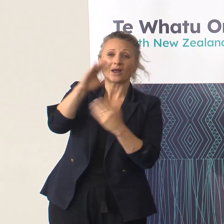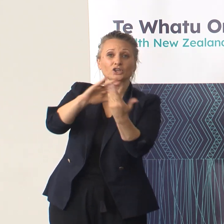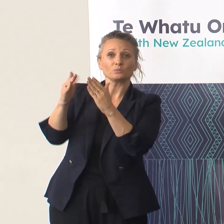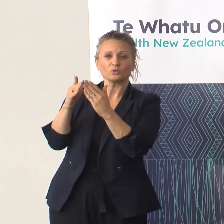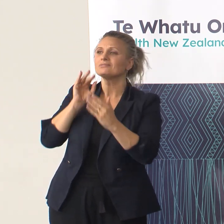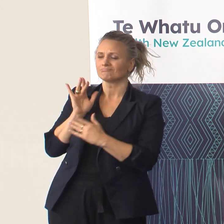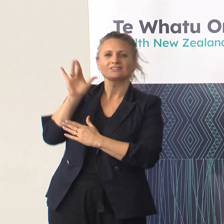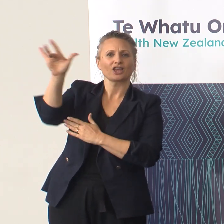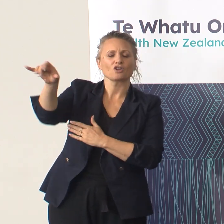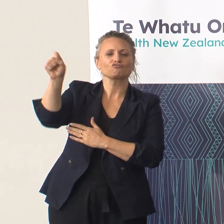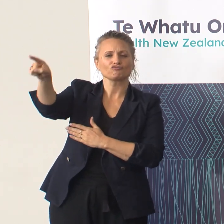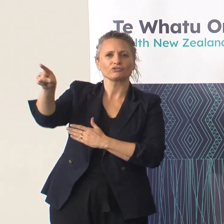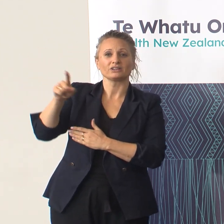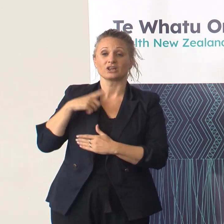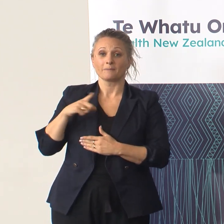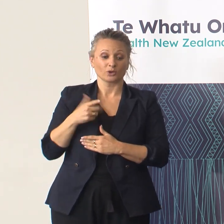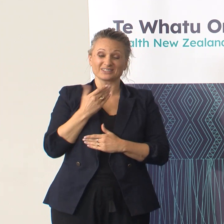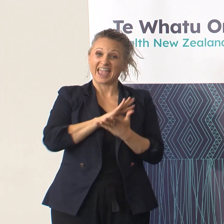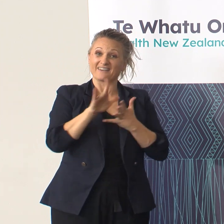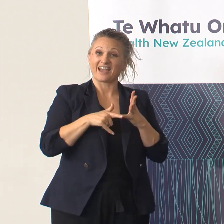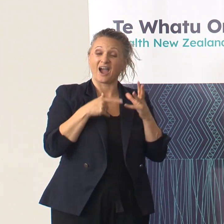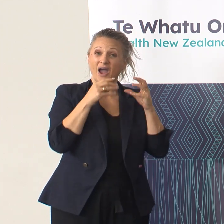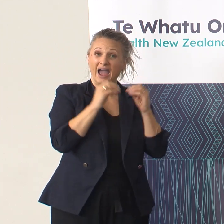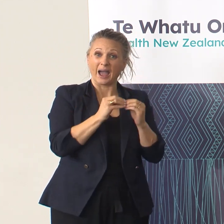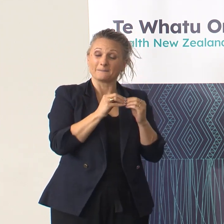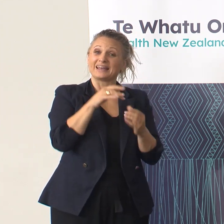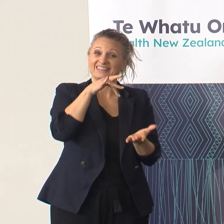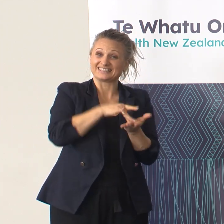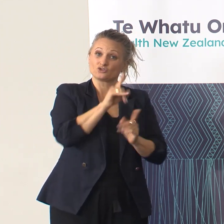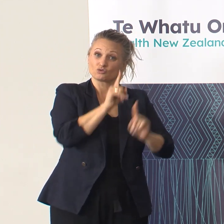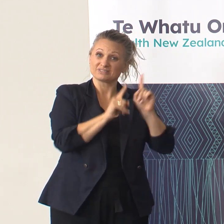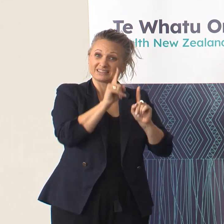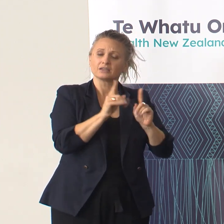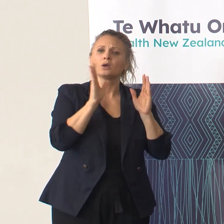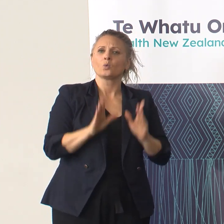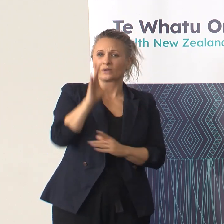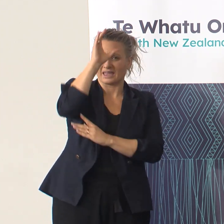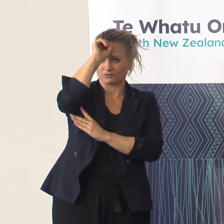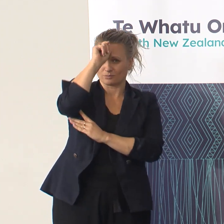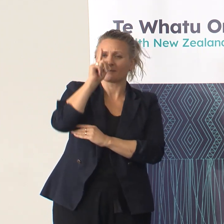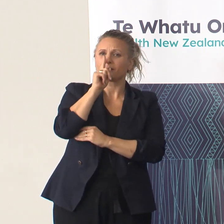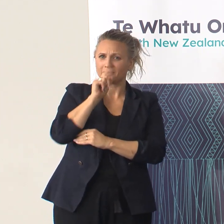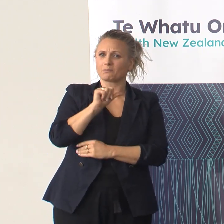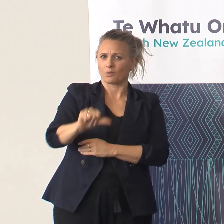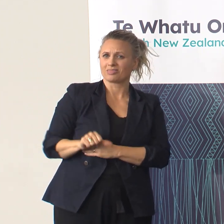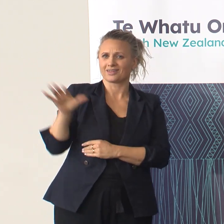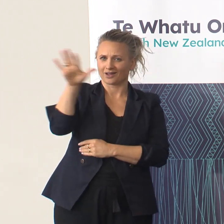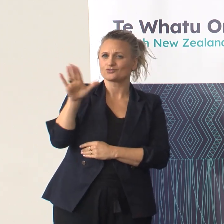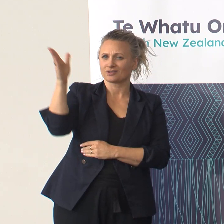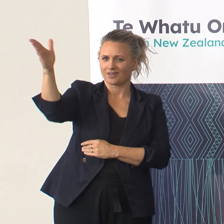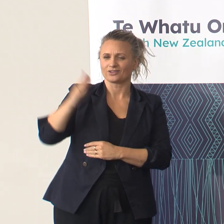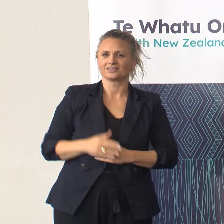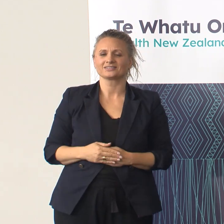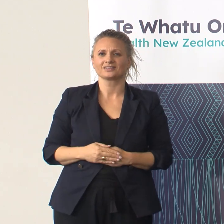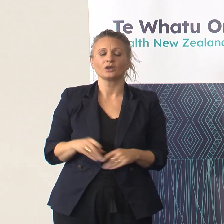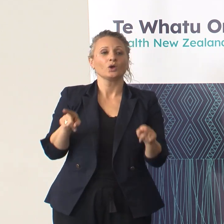hubs and our more urban centres, we have to remind ourselves of the need of our rural communities. And also want to acknowledge